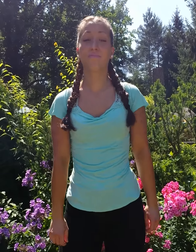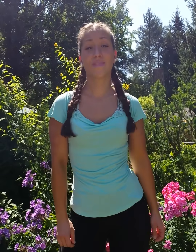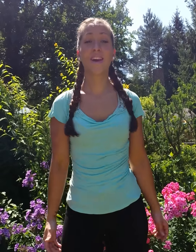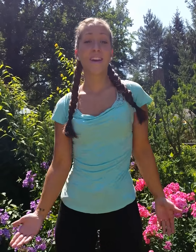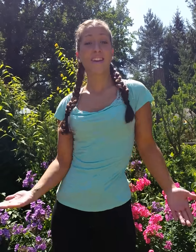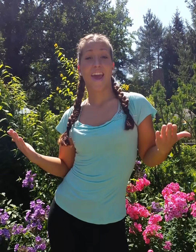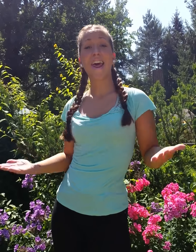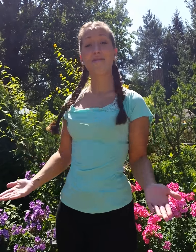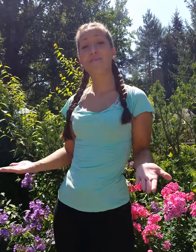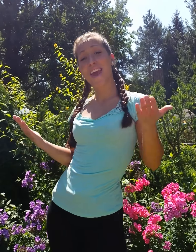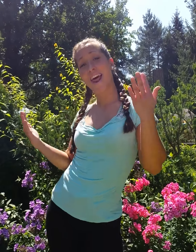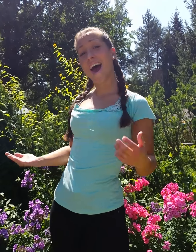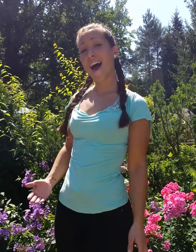Get up, get up